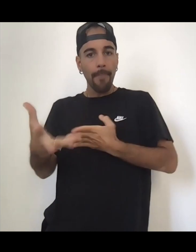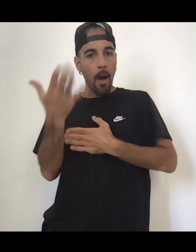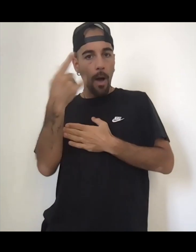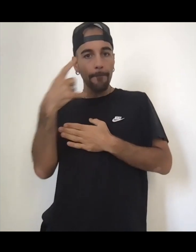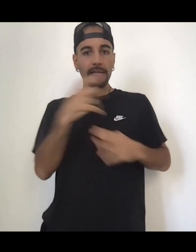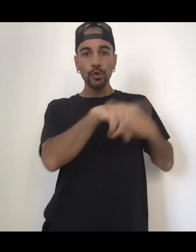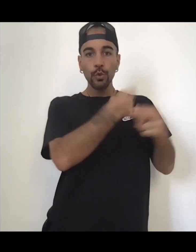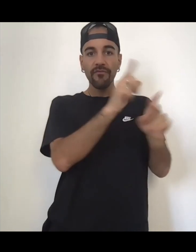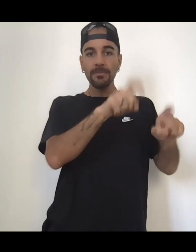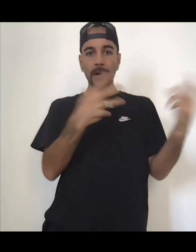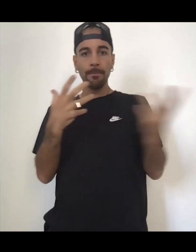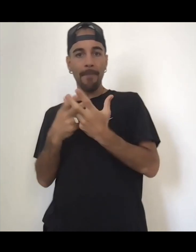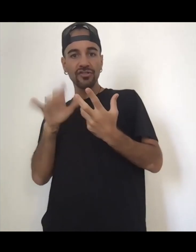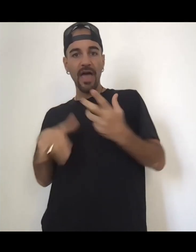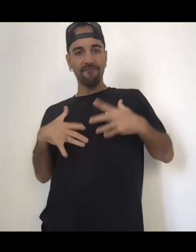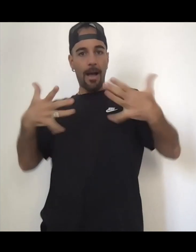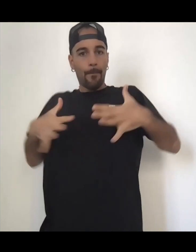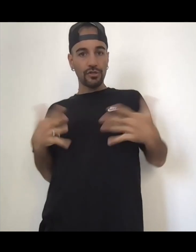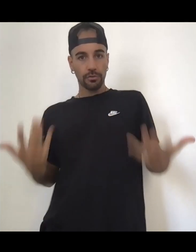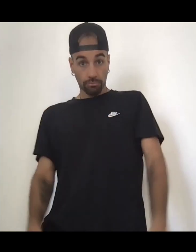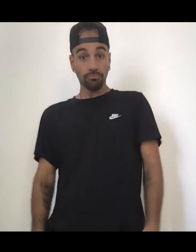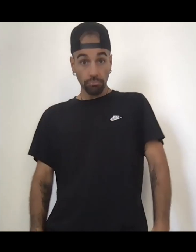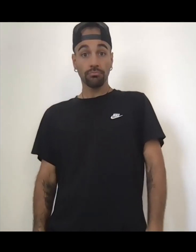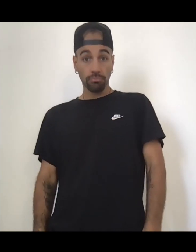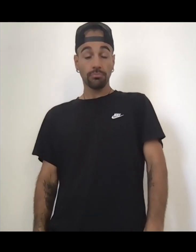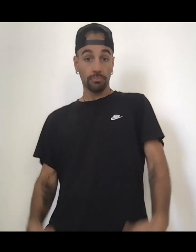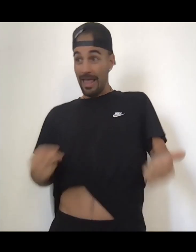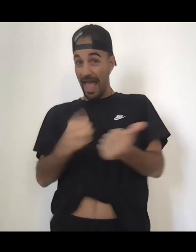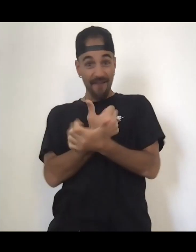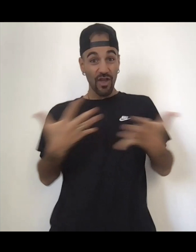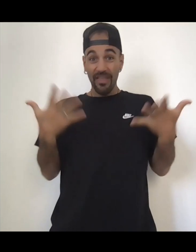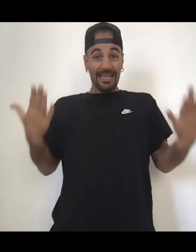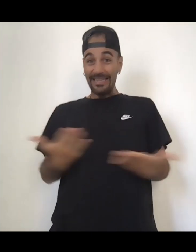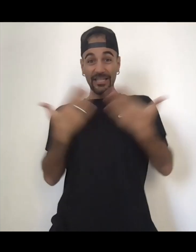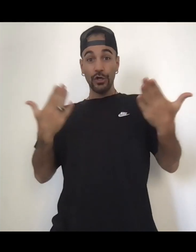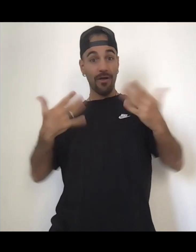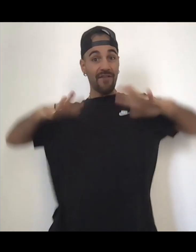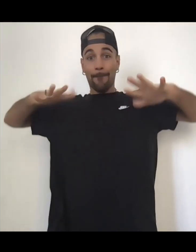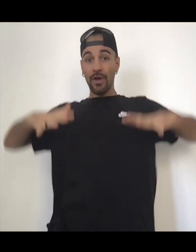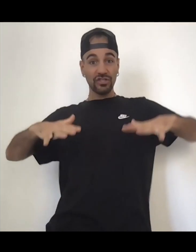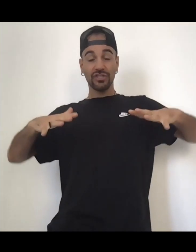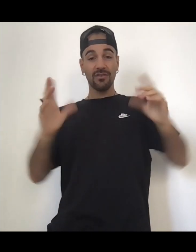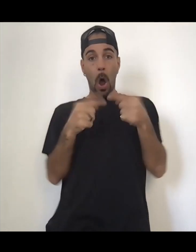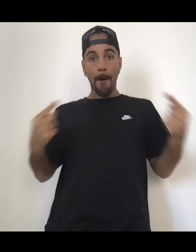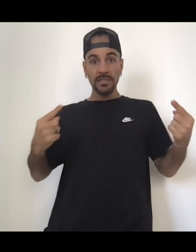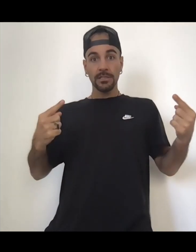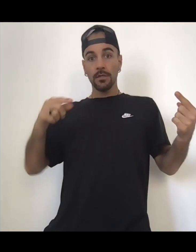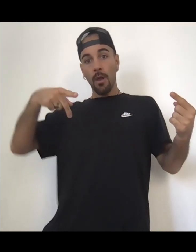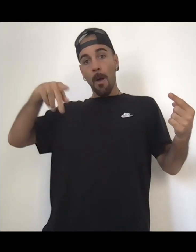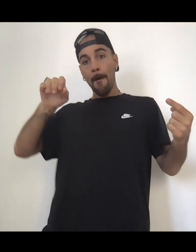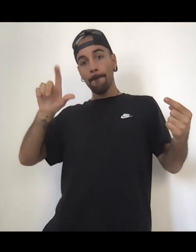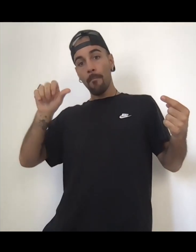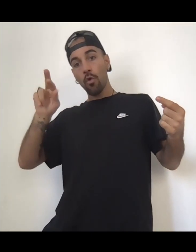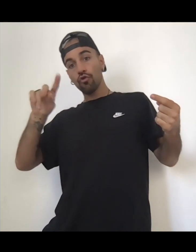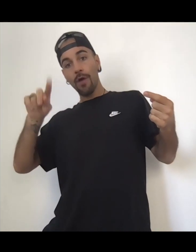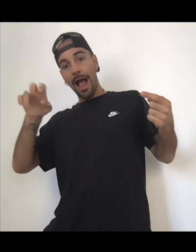fucking option but to deliver on it because you're matching the vibration and we live in a magnetic, you know, polarized experience. So